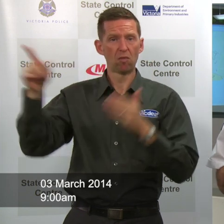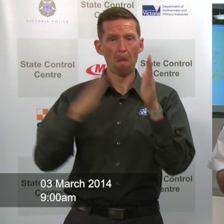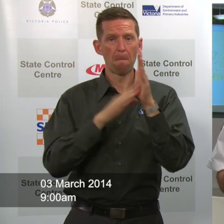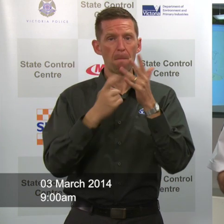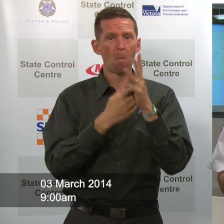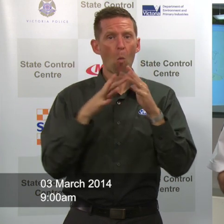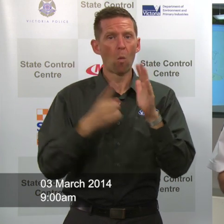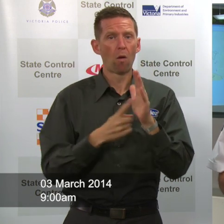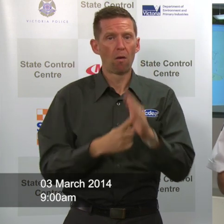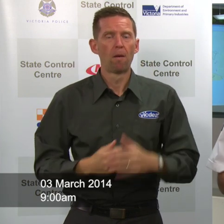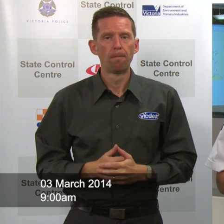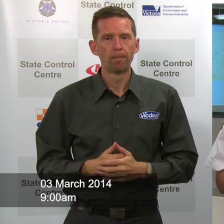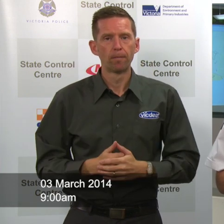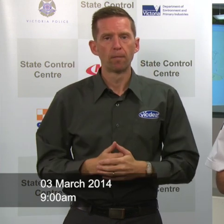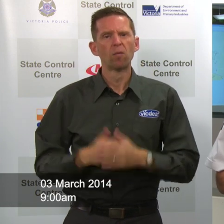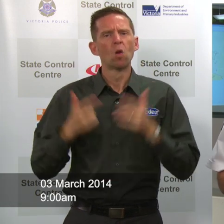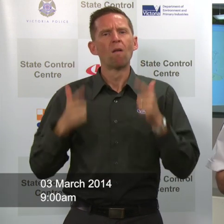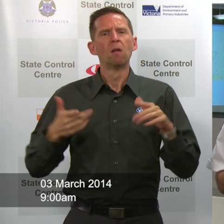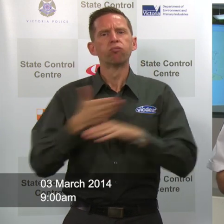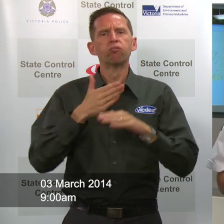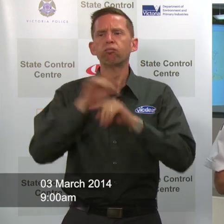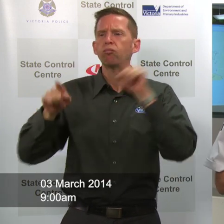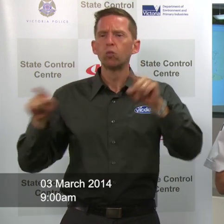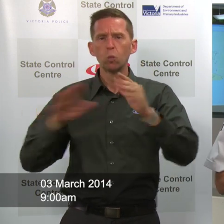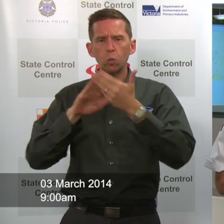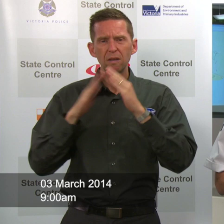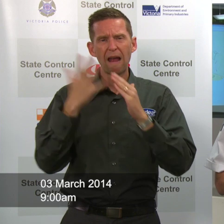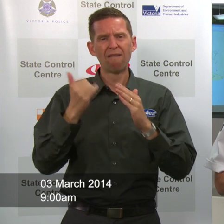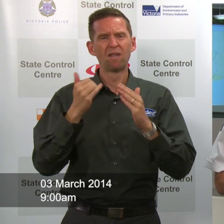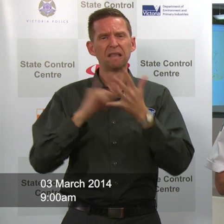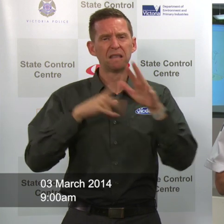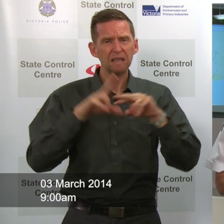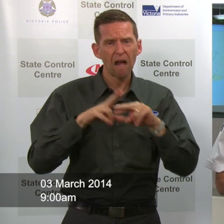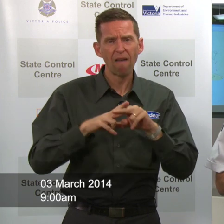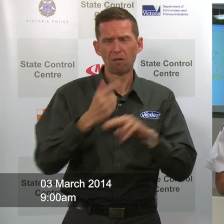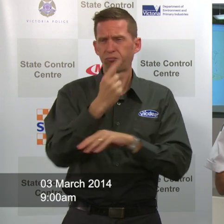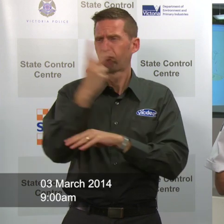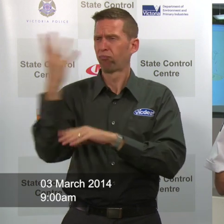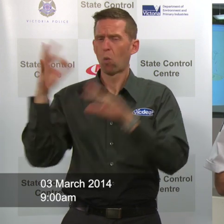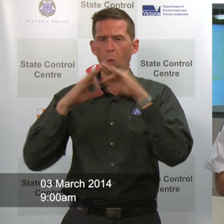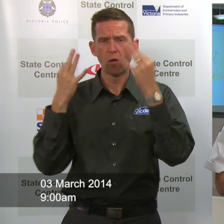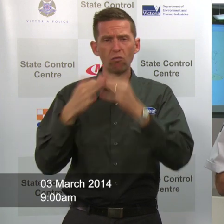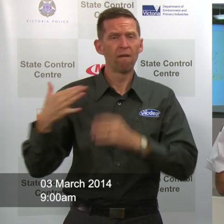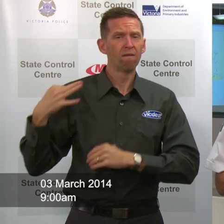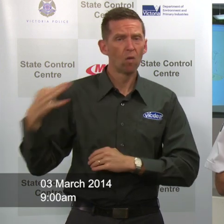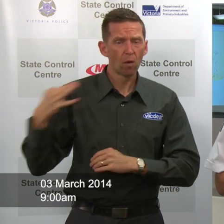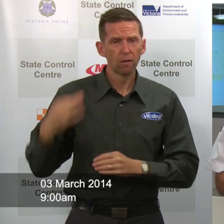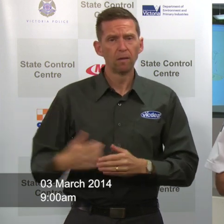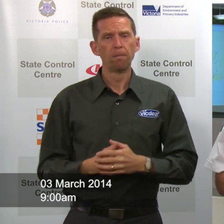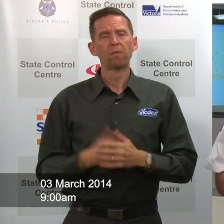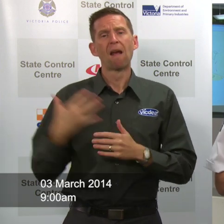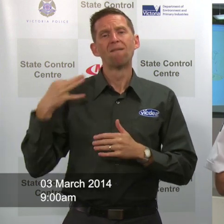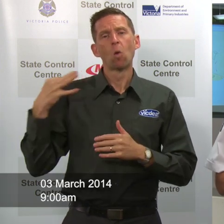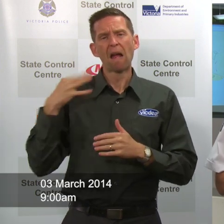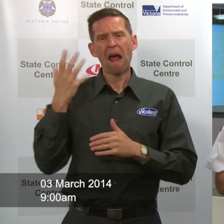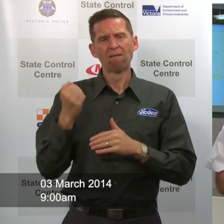A lot of work's been done around the community volunteer and career staff from multiple organisations you know volunteers reaching